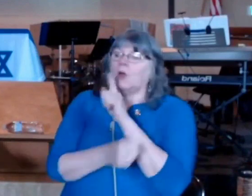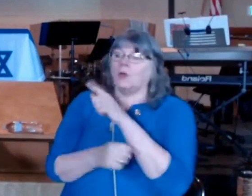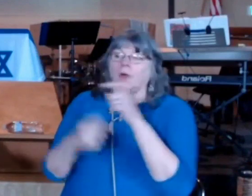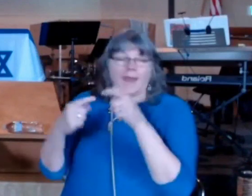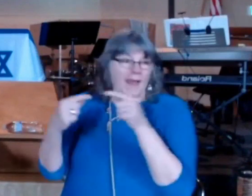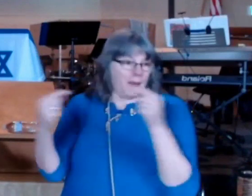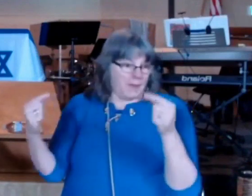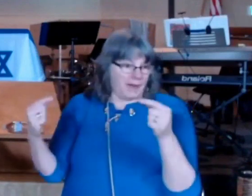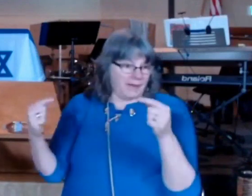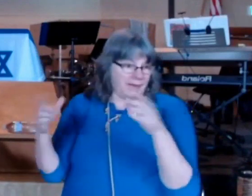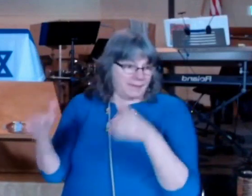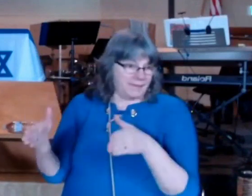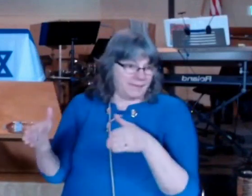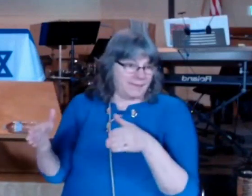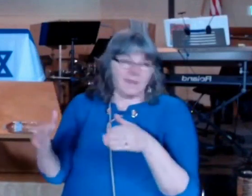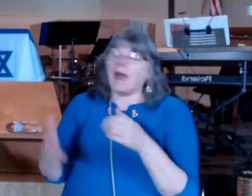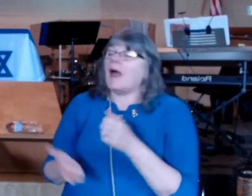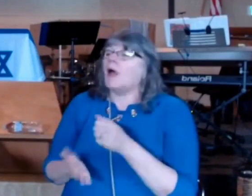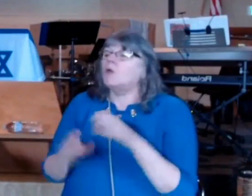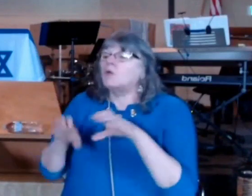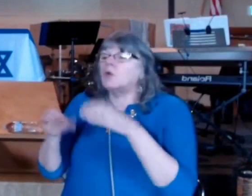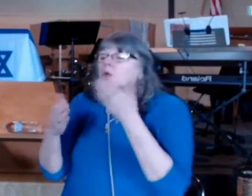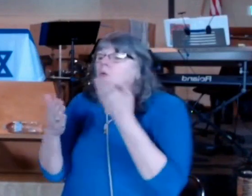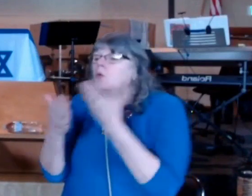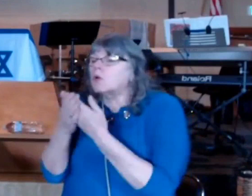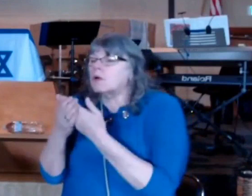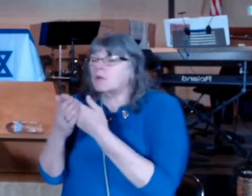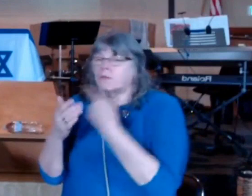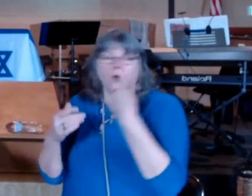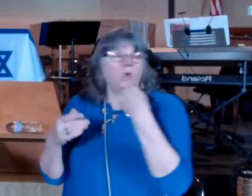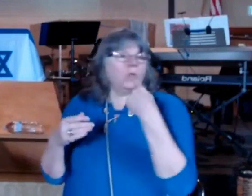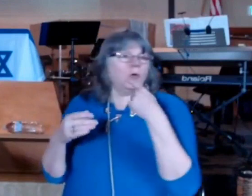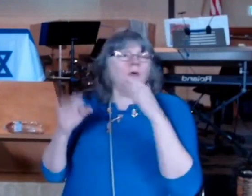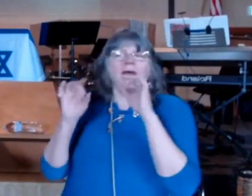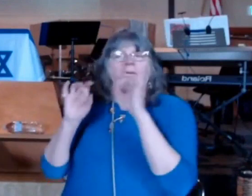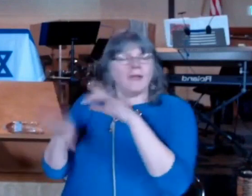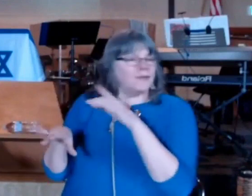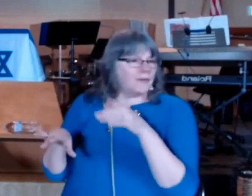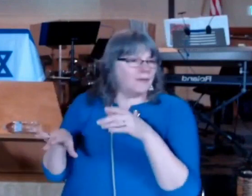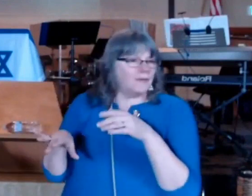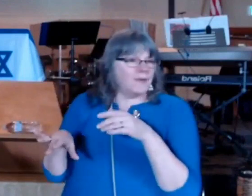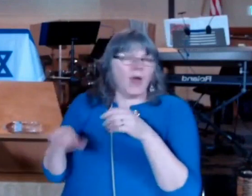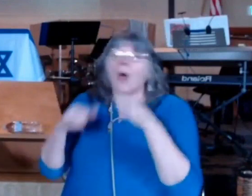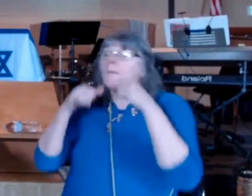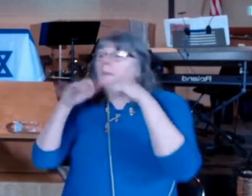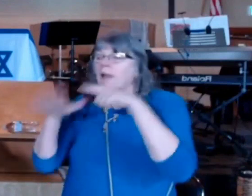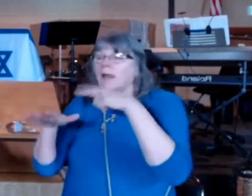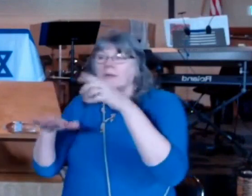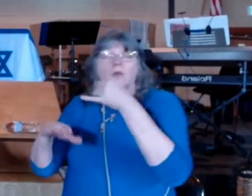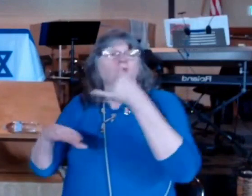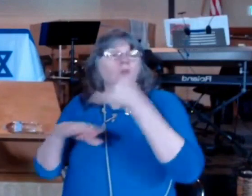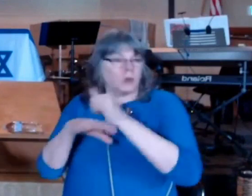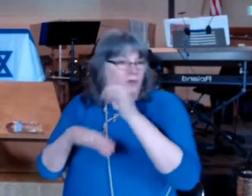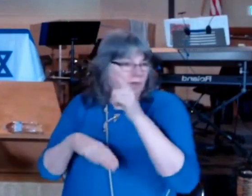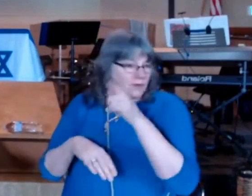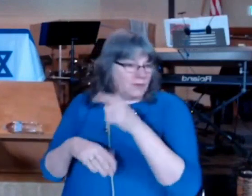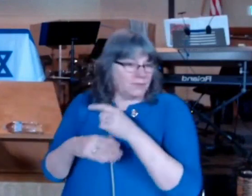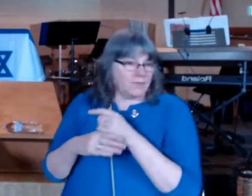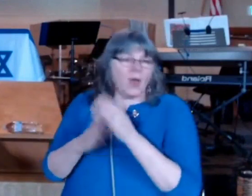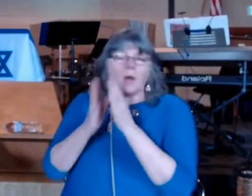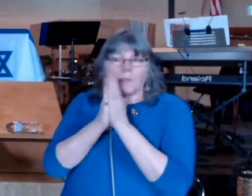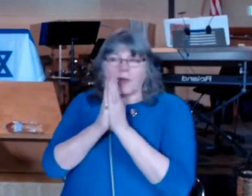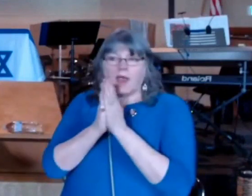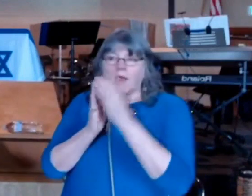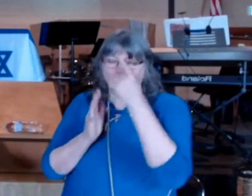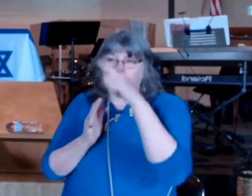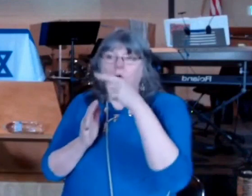good to those who hate you bless those who curse you pray for those